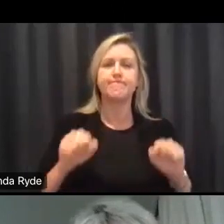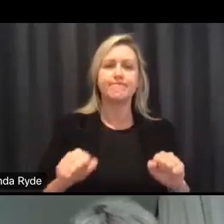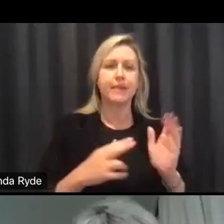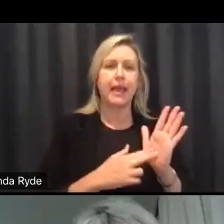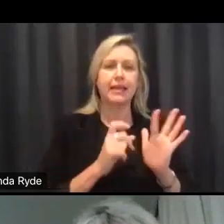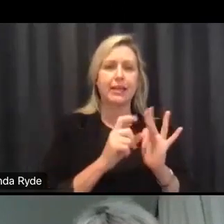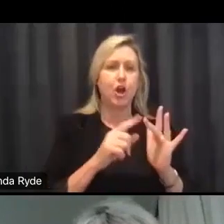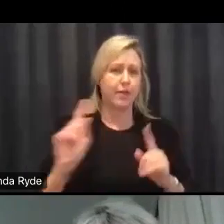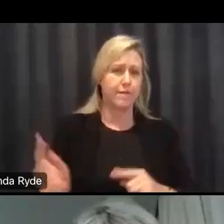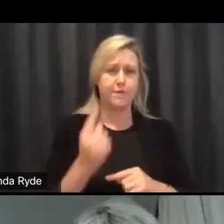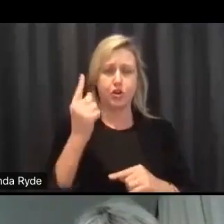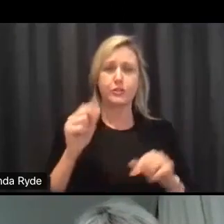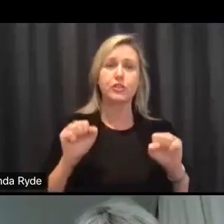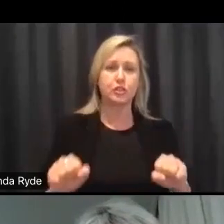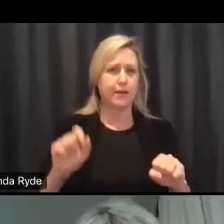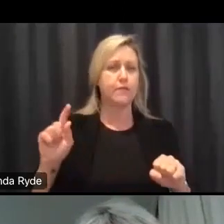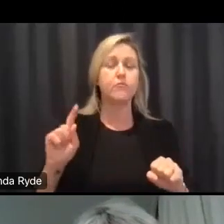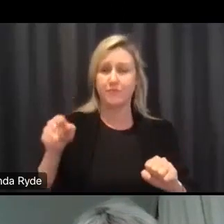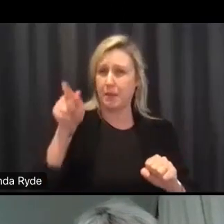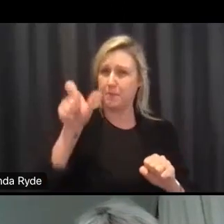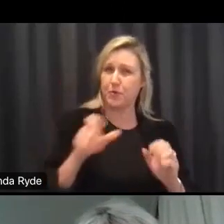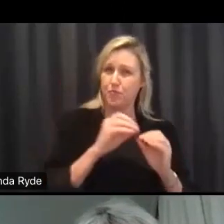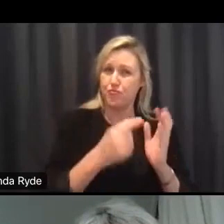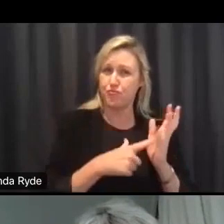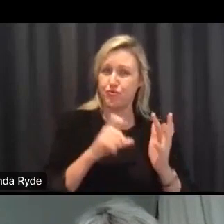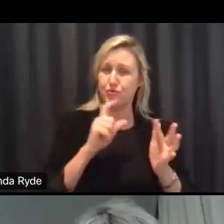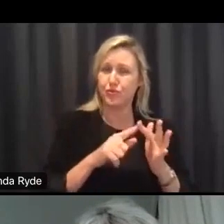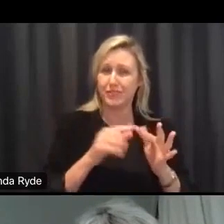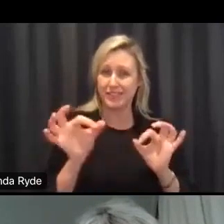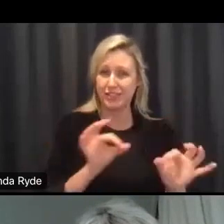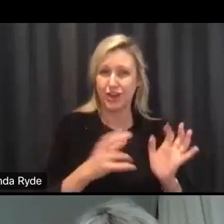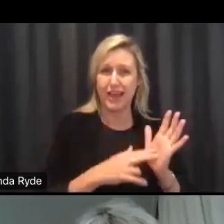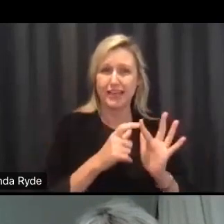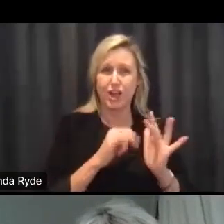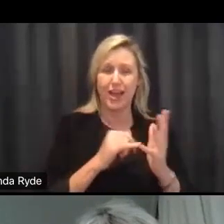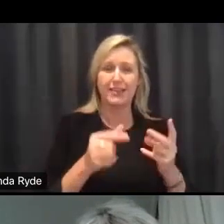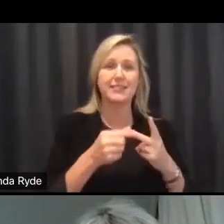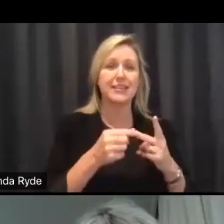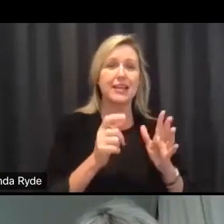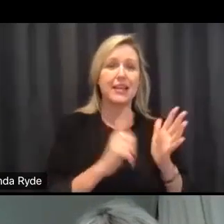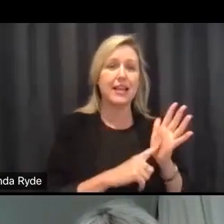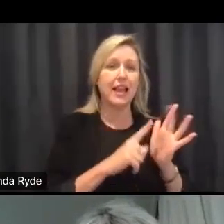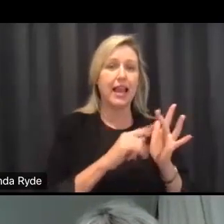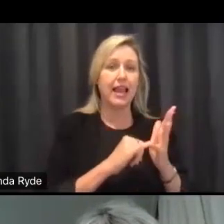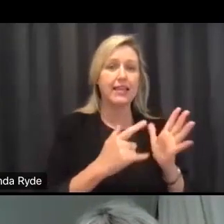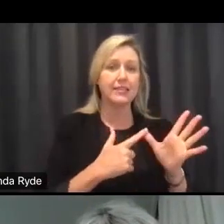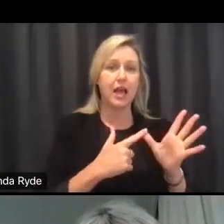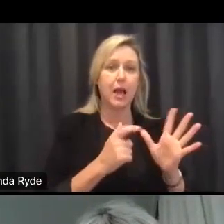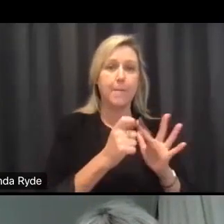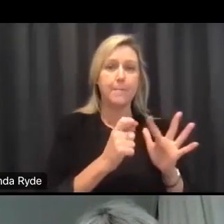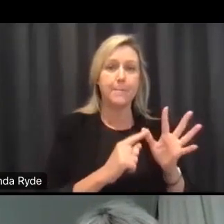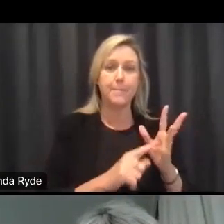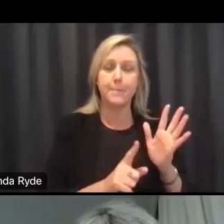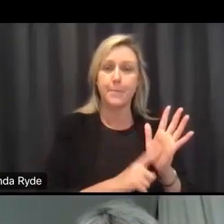the original architects of the scheme um and miss lisa paul um who some of you will uh